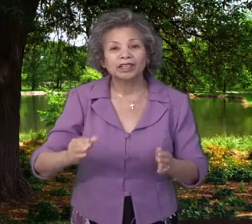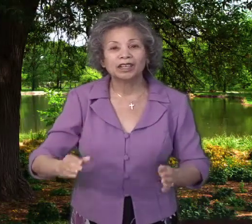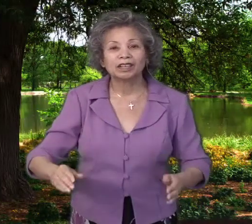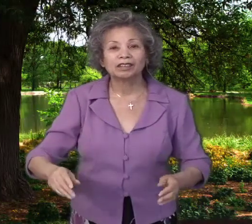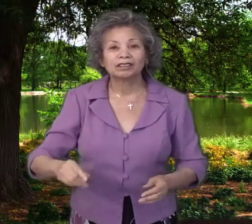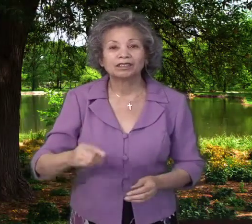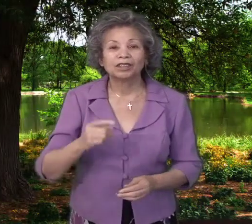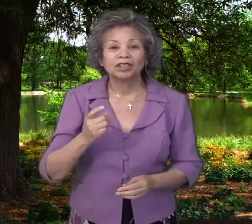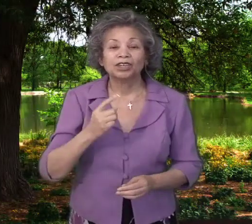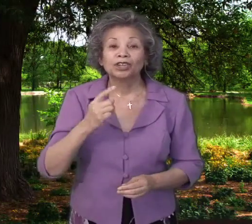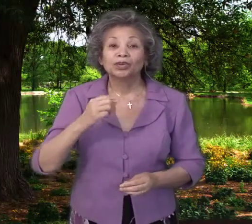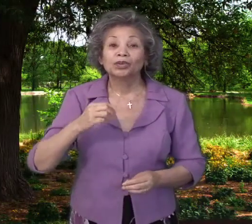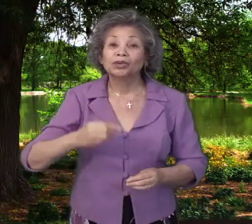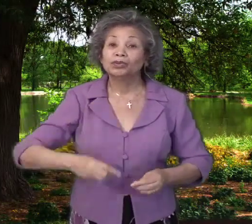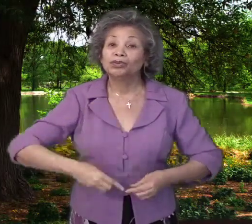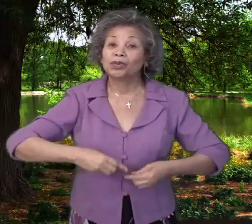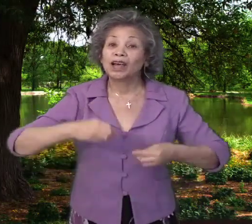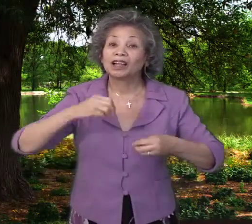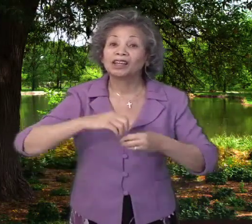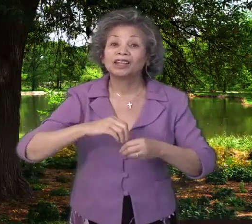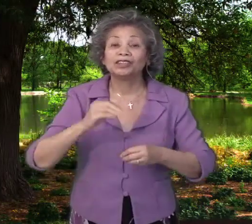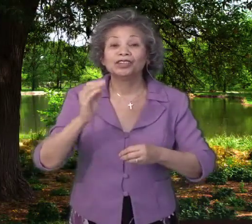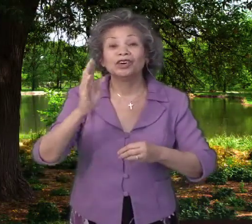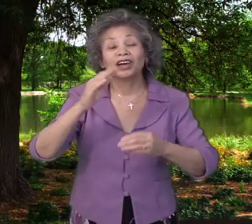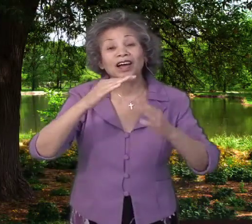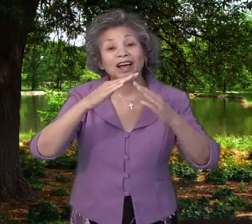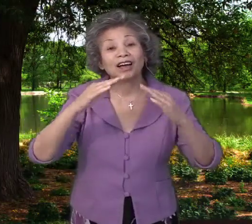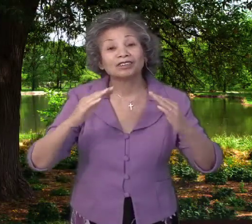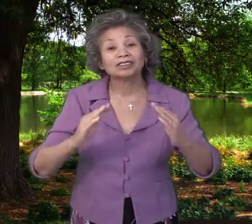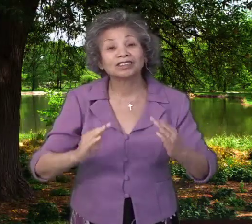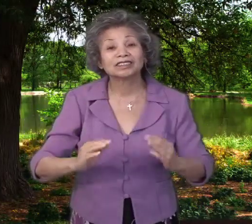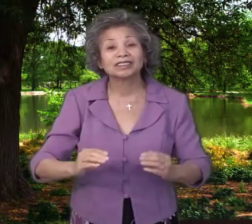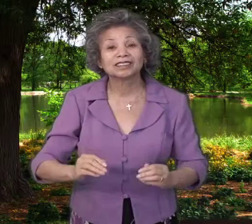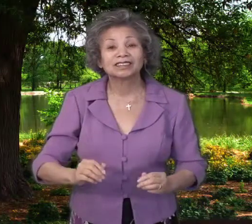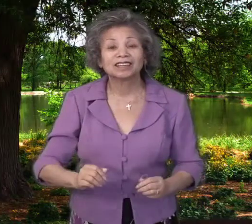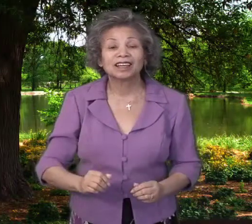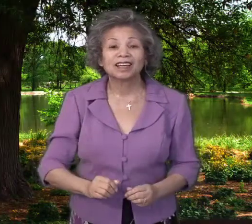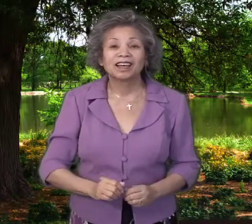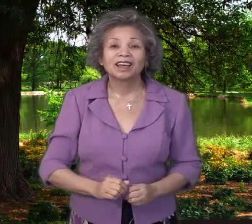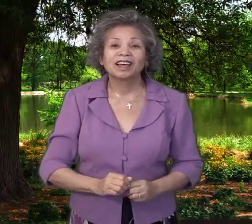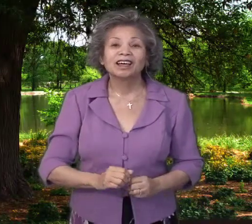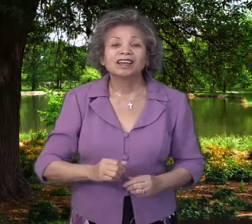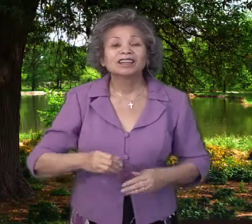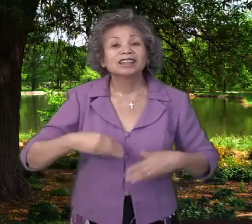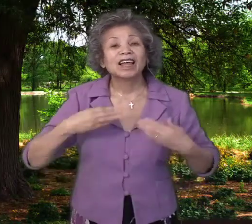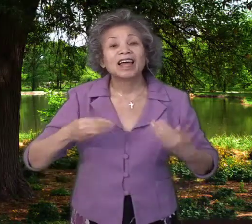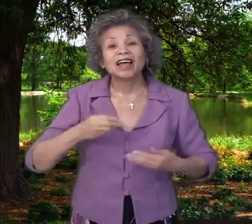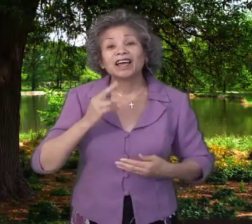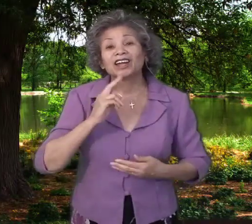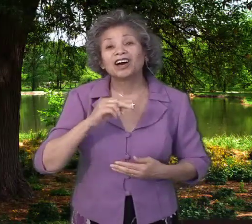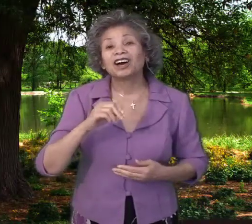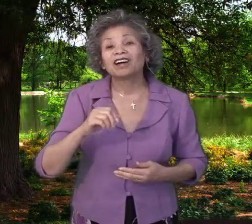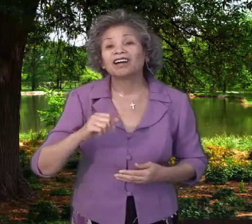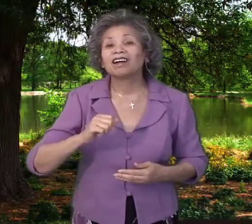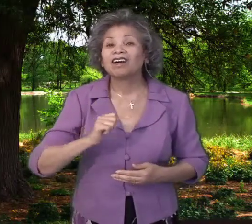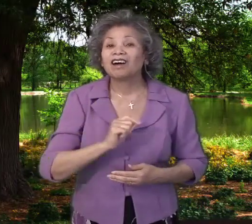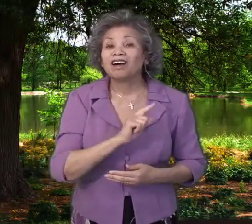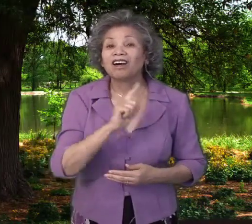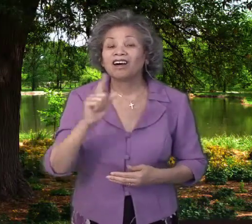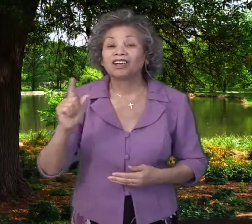who dwell in your house. Glad are all